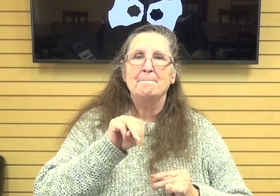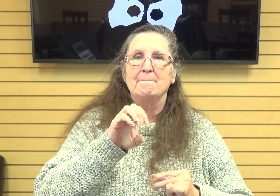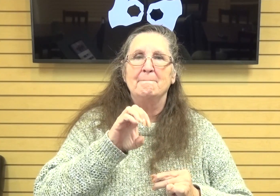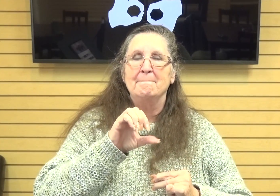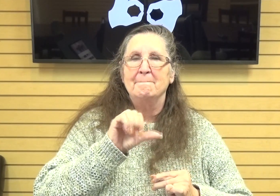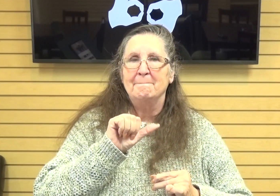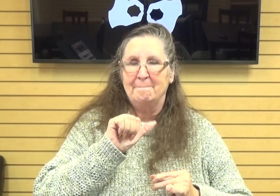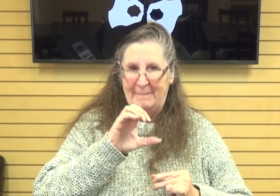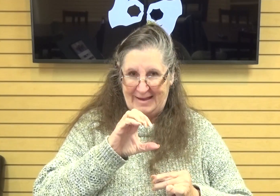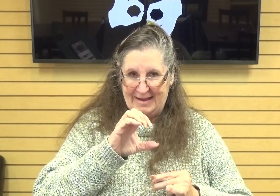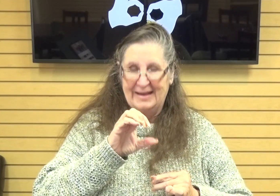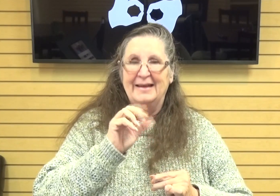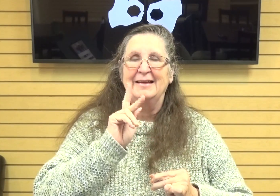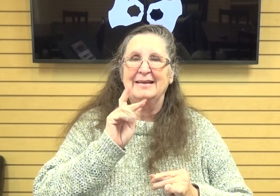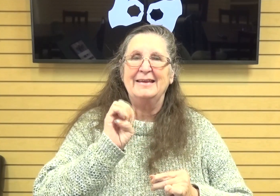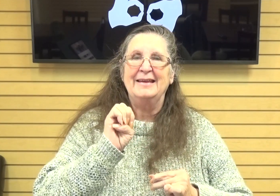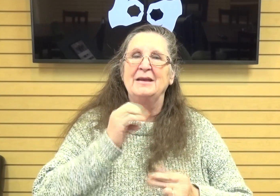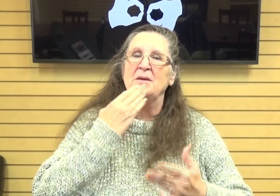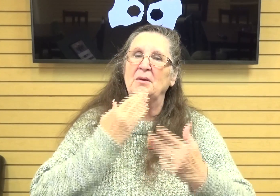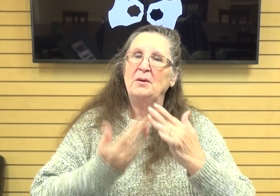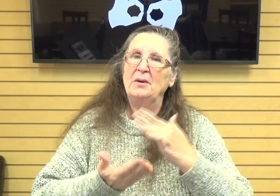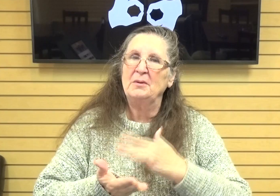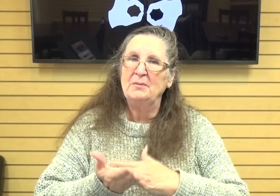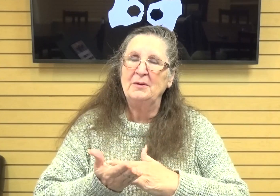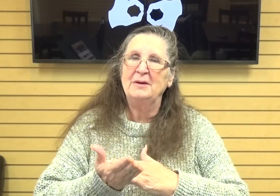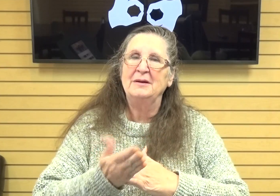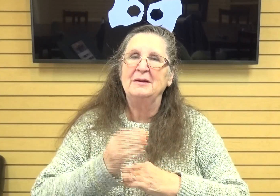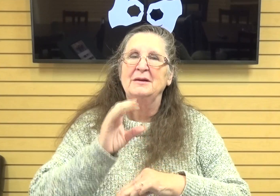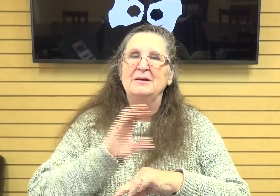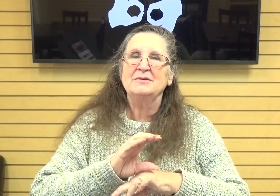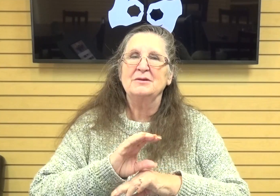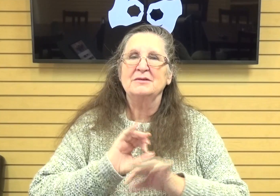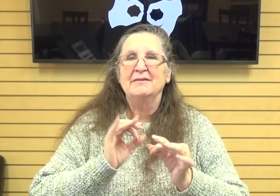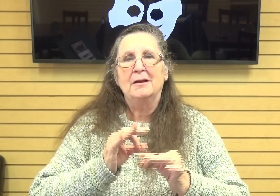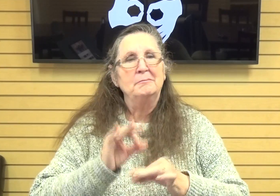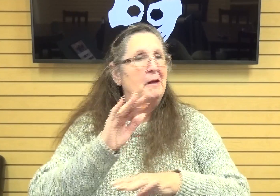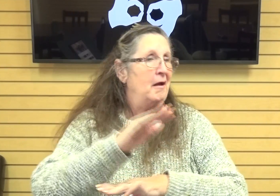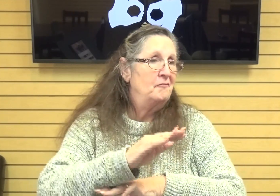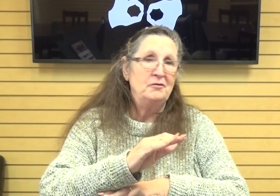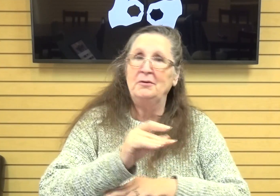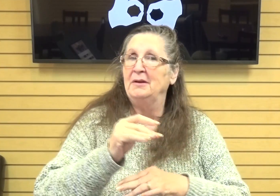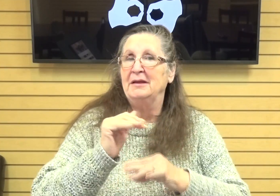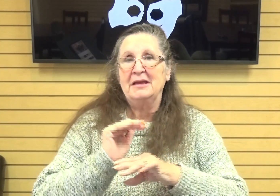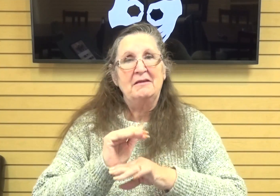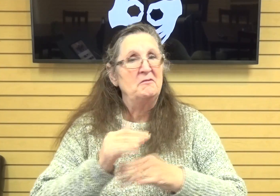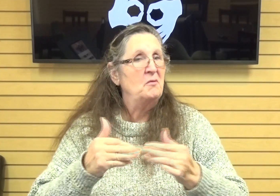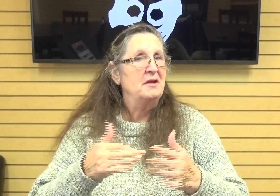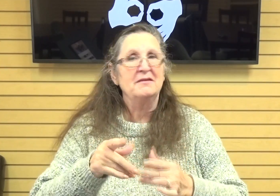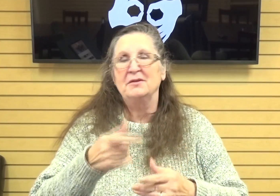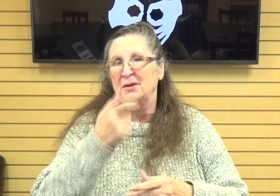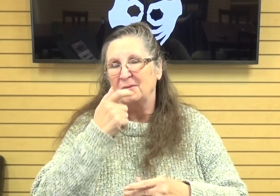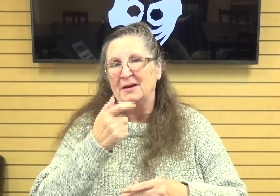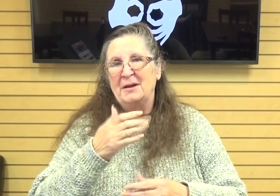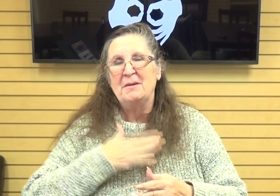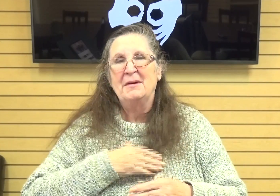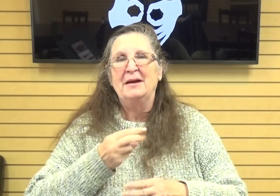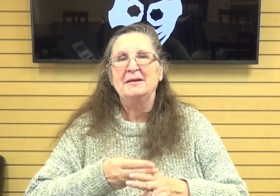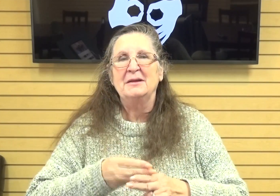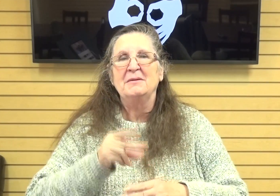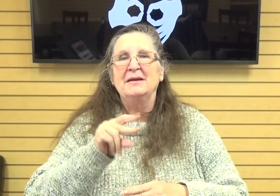good morning church family and uh our afternoon or evening whenever you're watching this my name is kenna mckee and i'm here